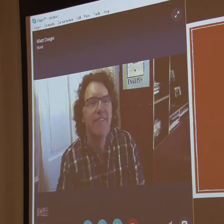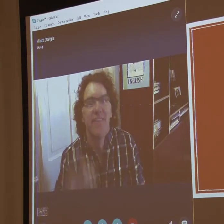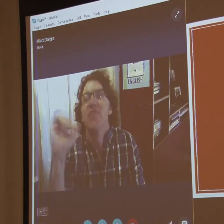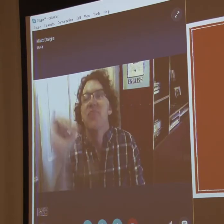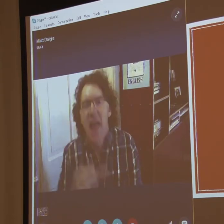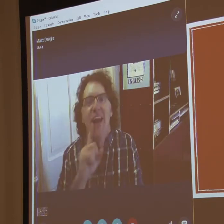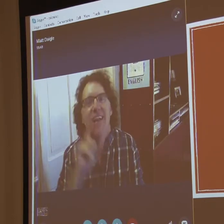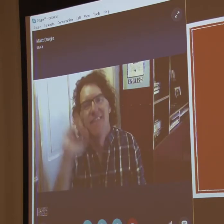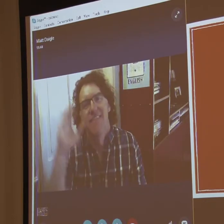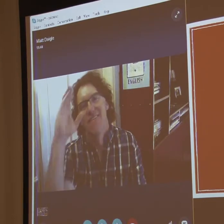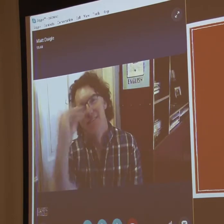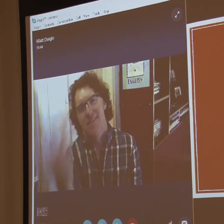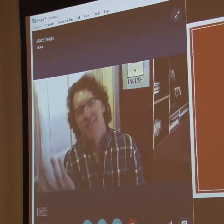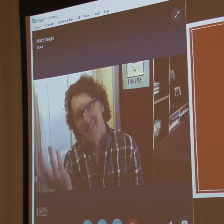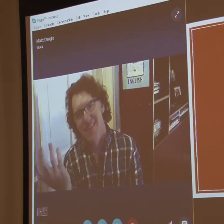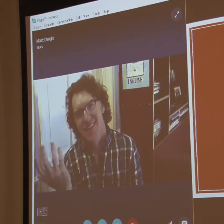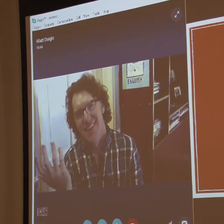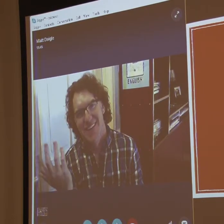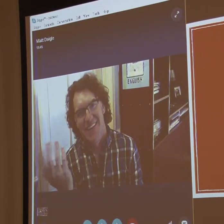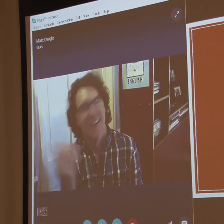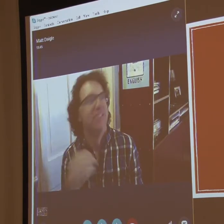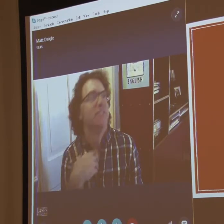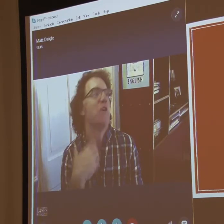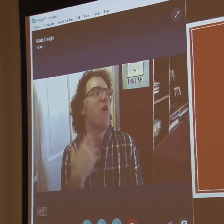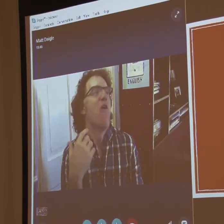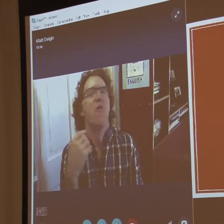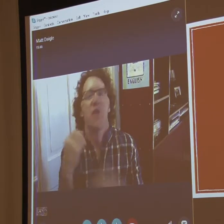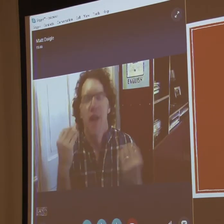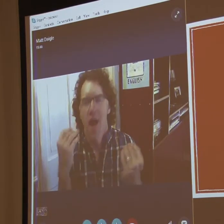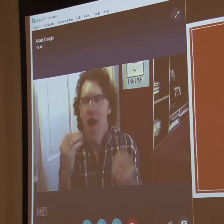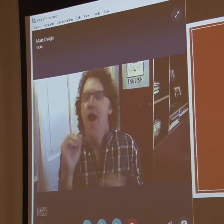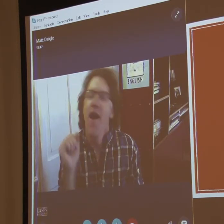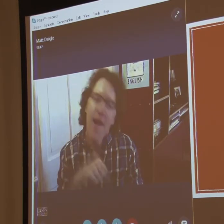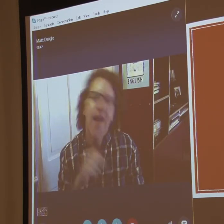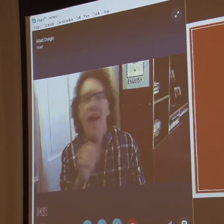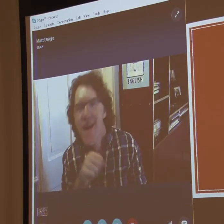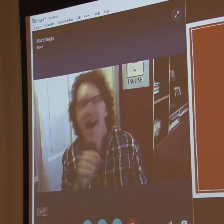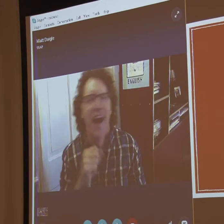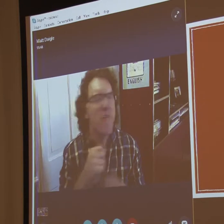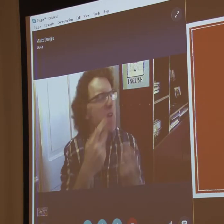go to the next panel. And that deaf guy was born from that trip.